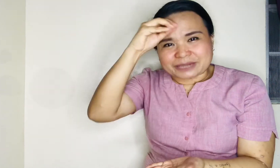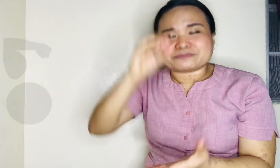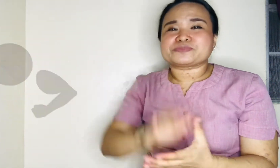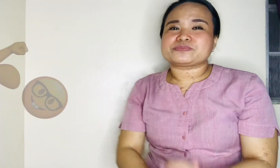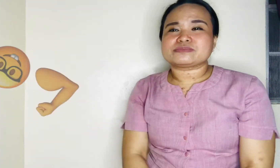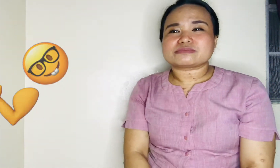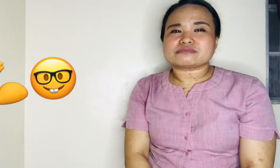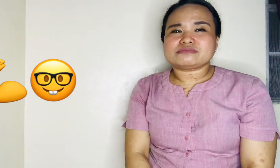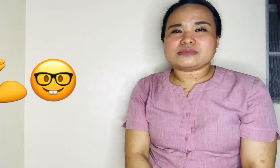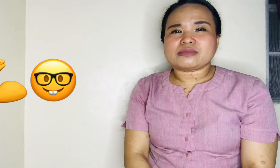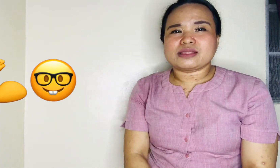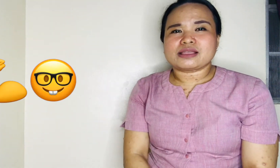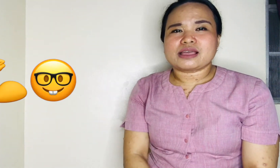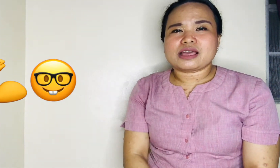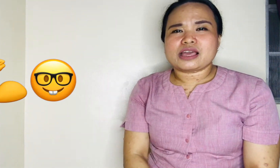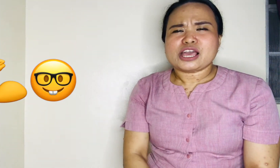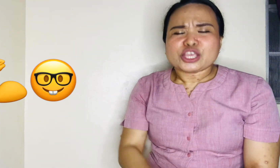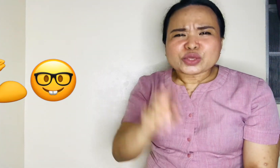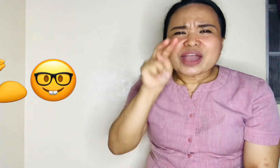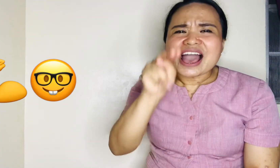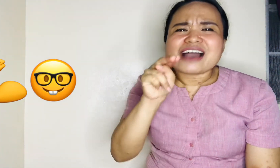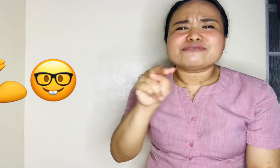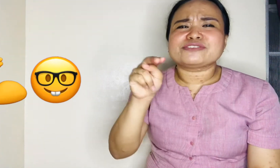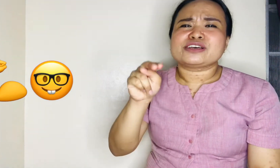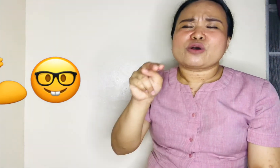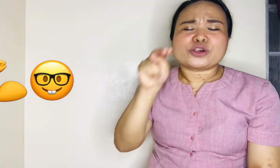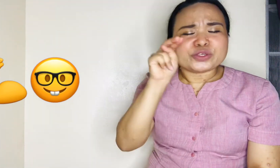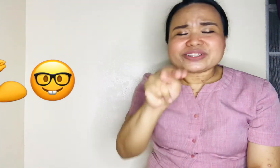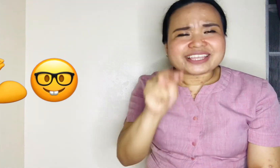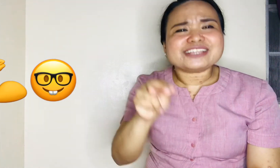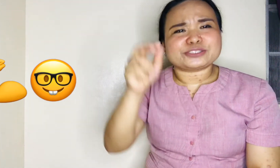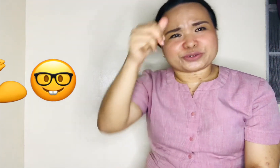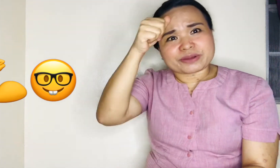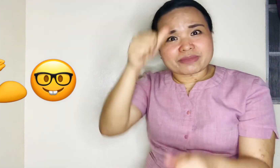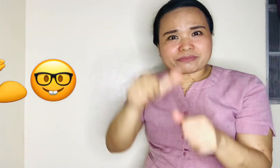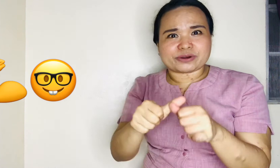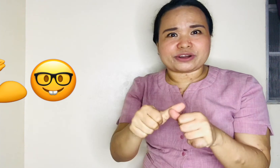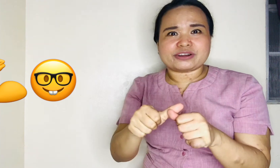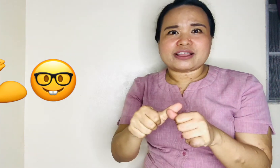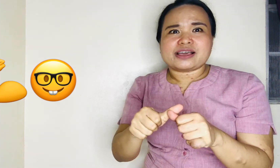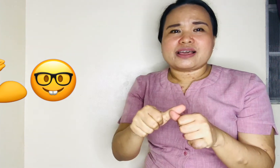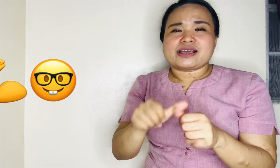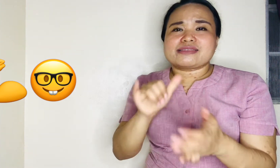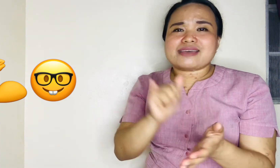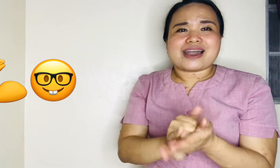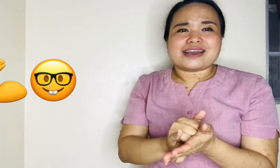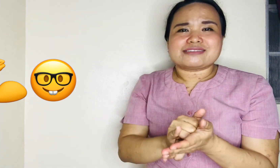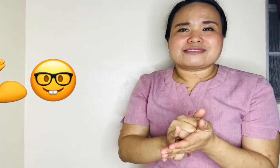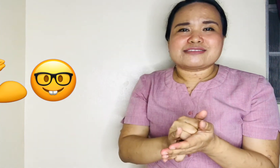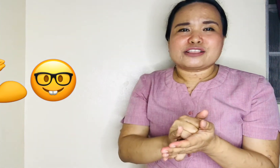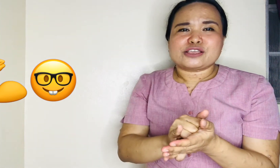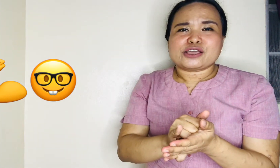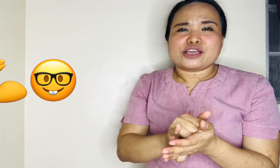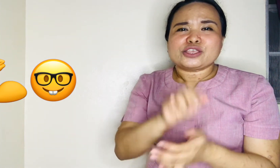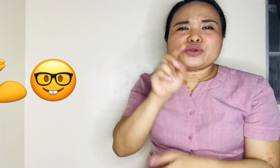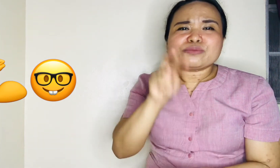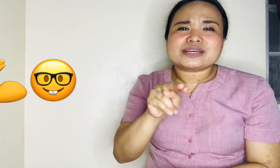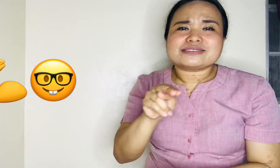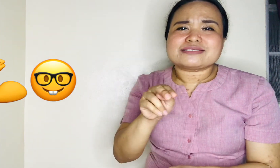You have or you need to remember that you must